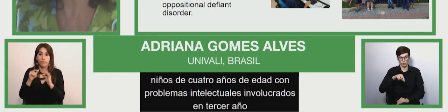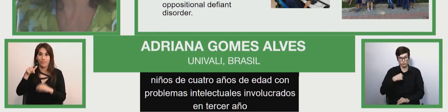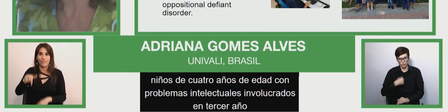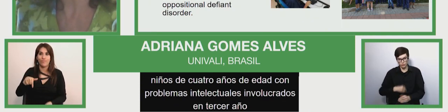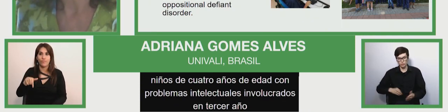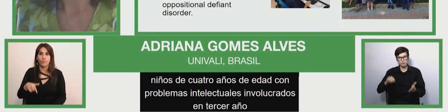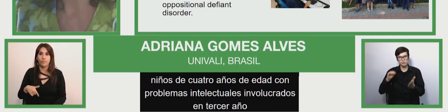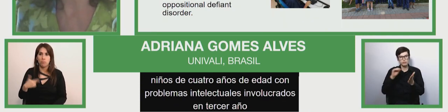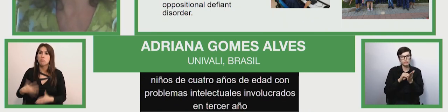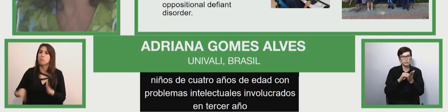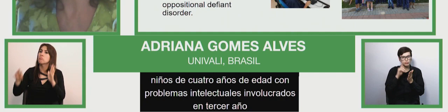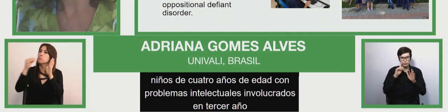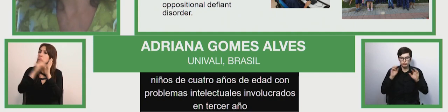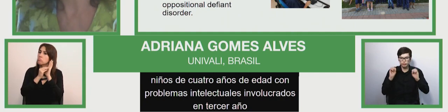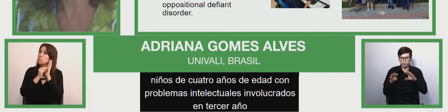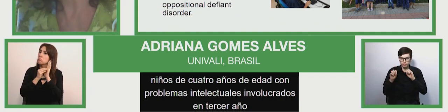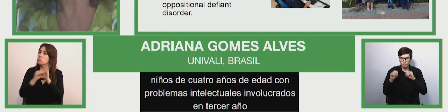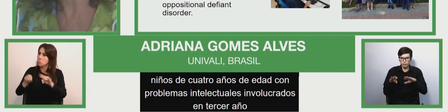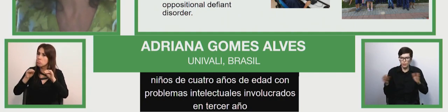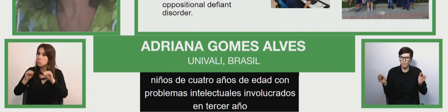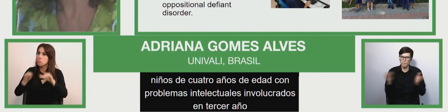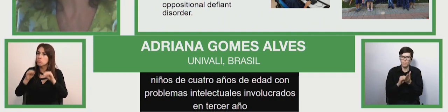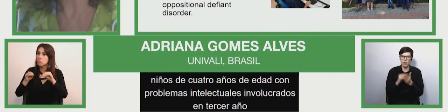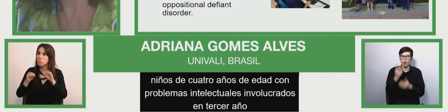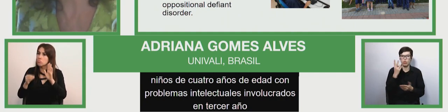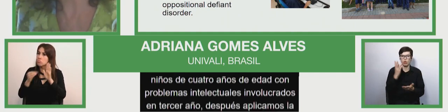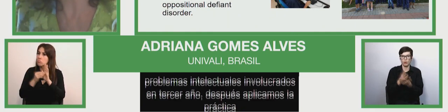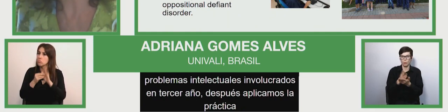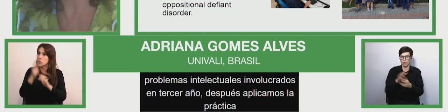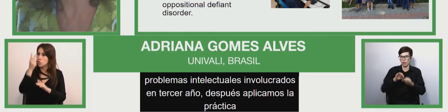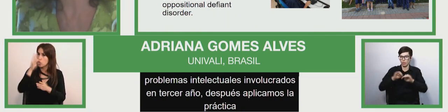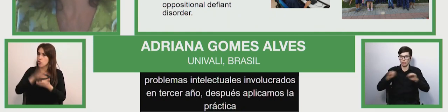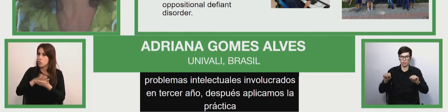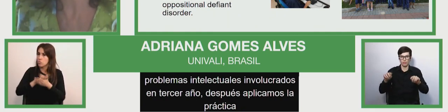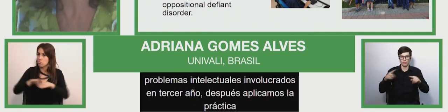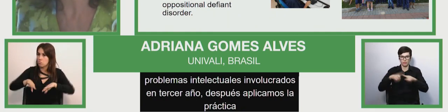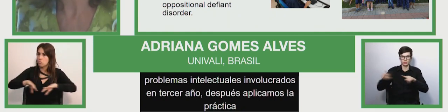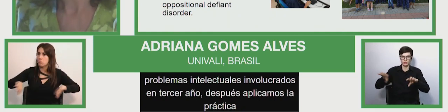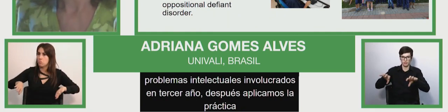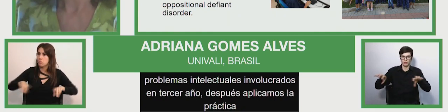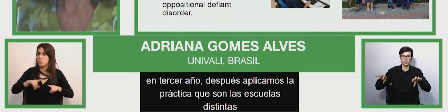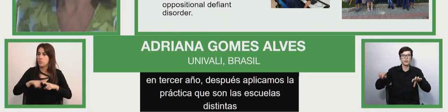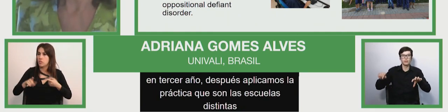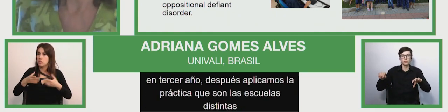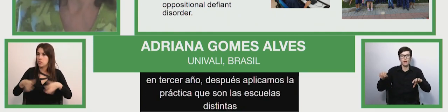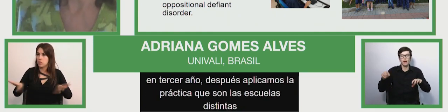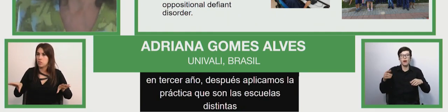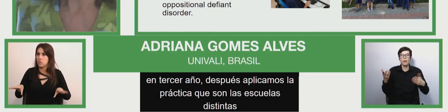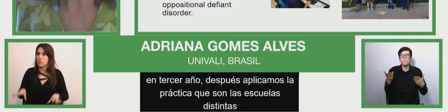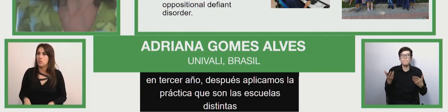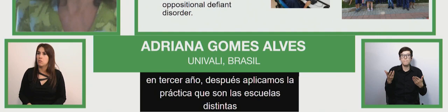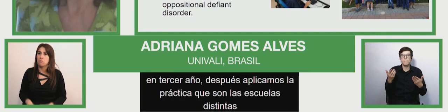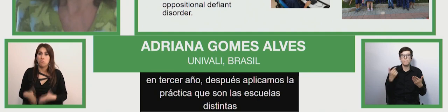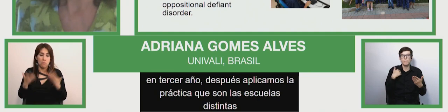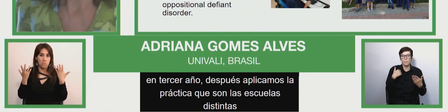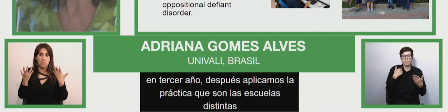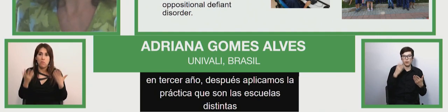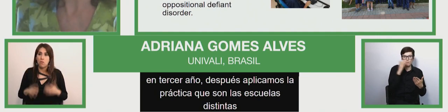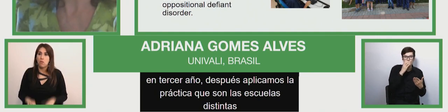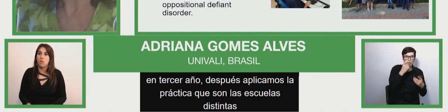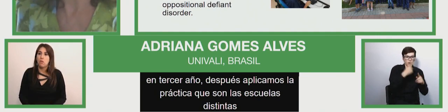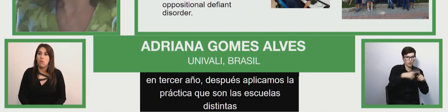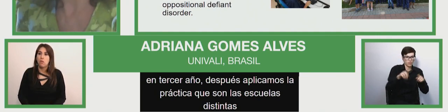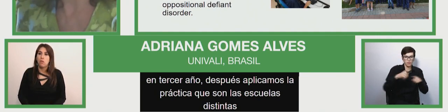in the third year of elementary school after that we applied the practice at two different schools